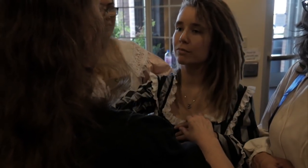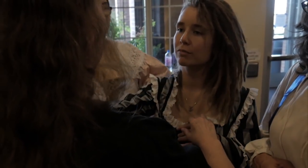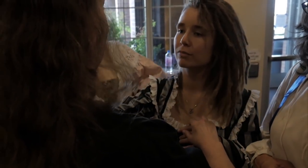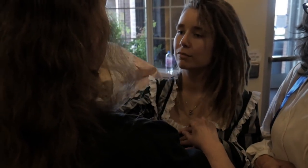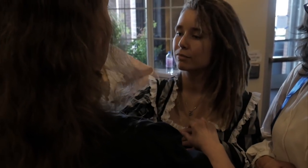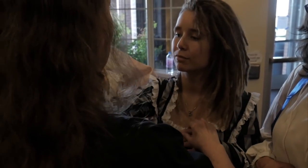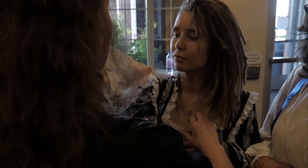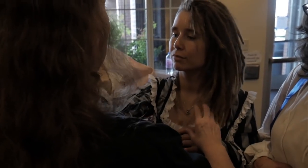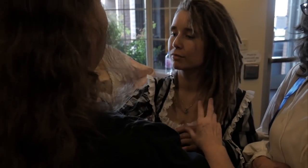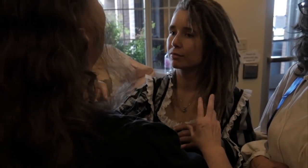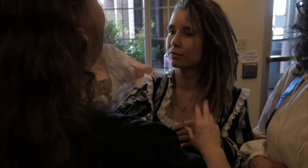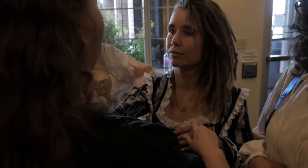Julietts.